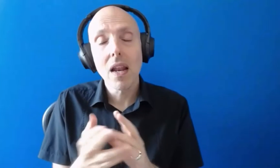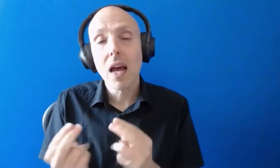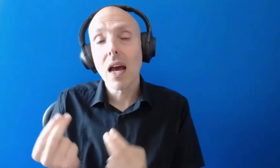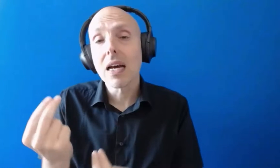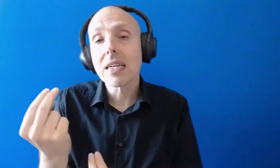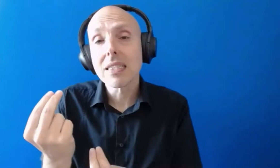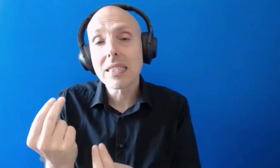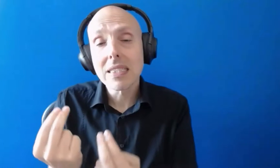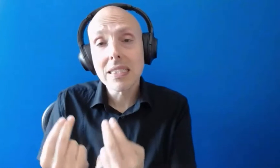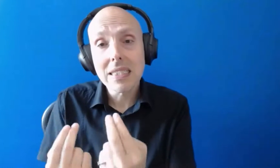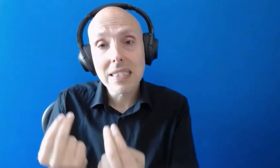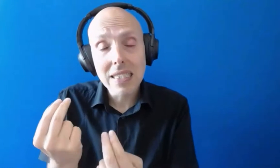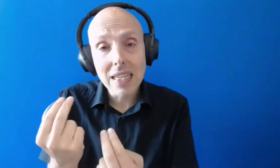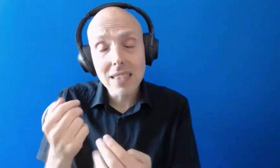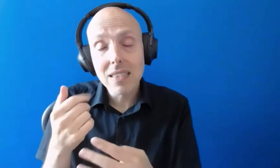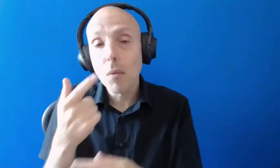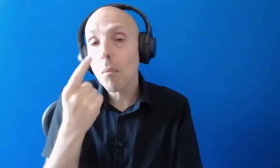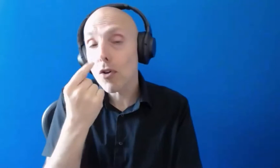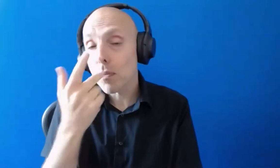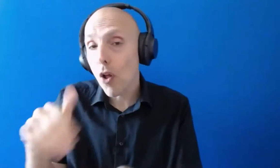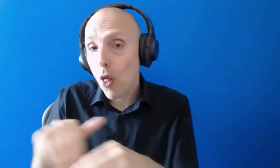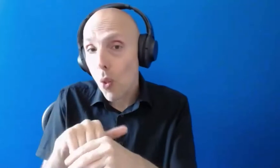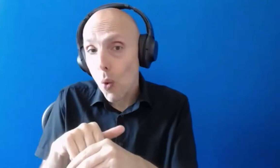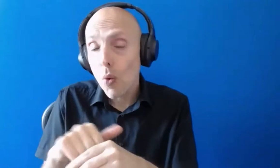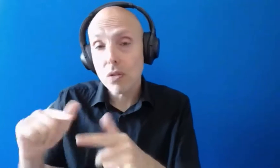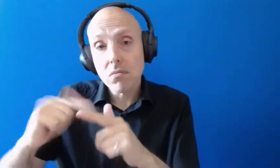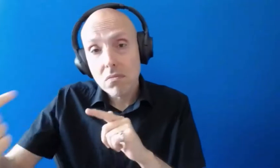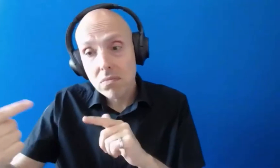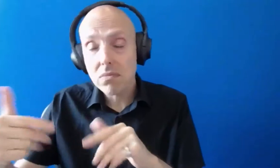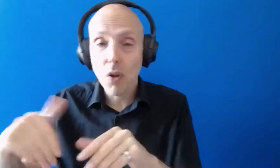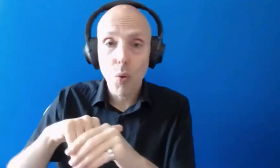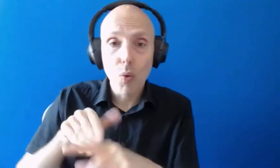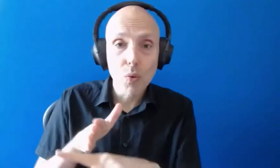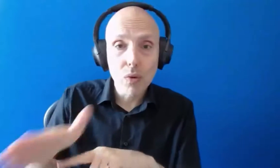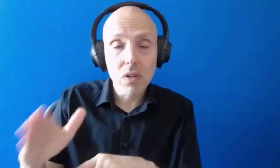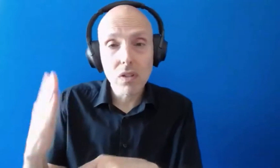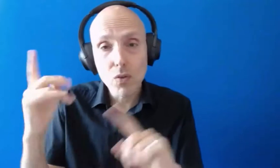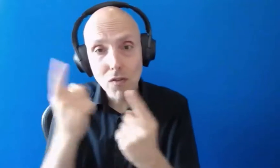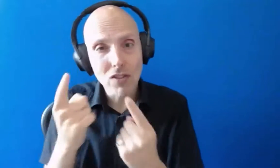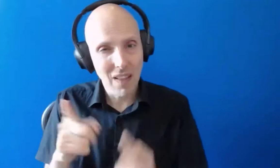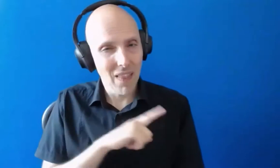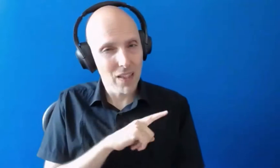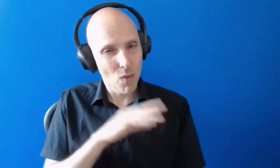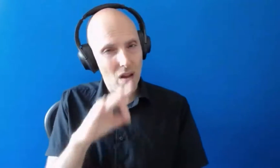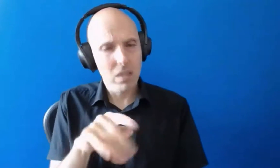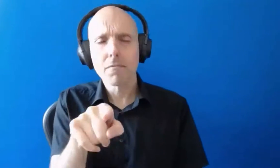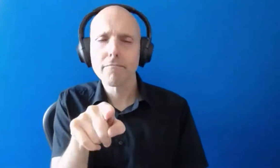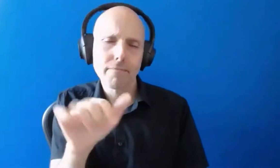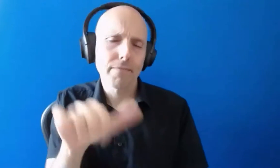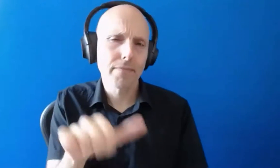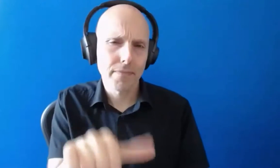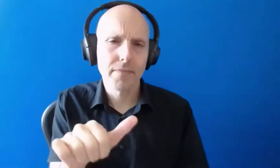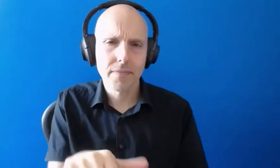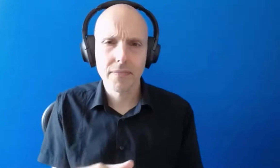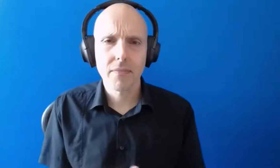all of those eventualities i suppose that might be one of the concerns that students are having yes i think um